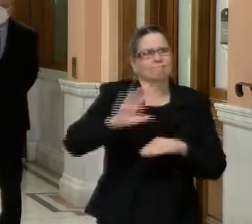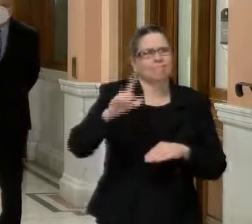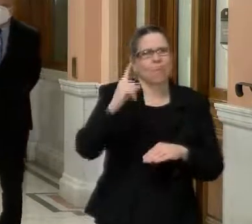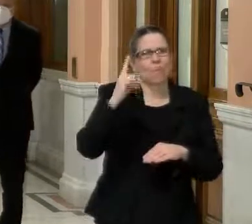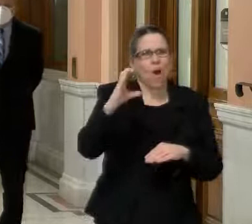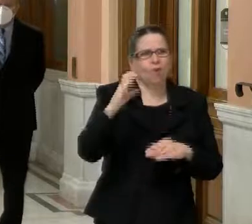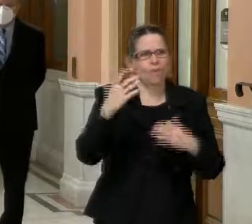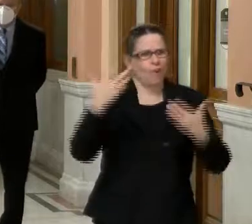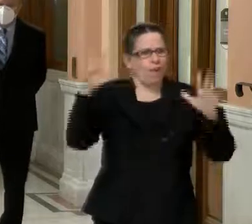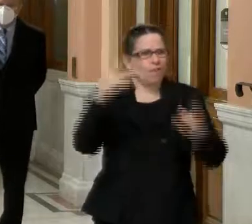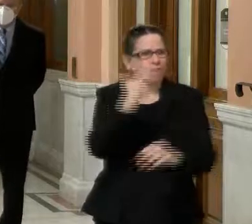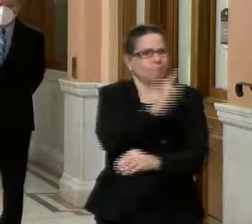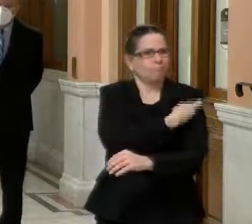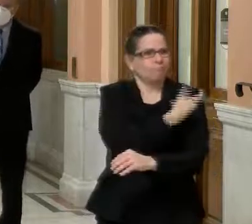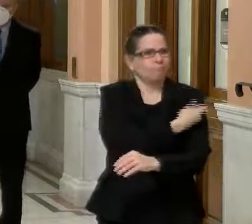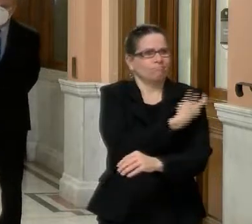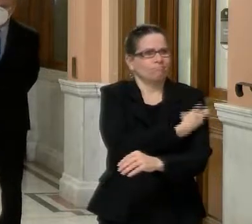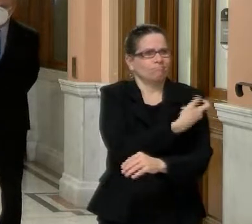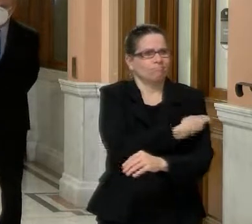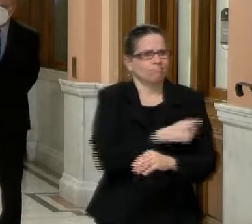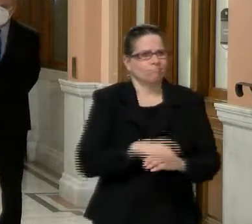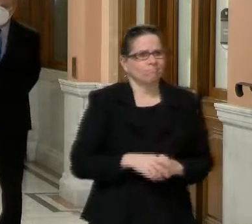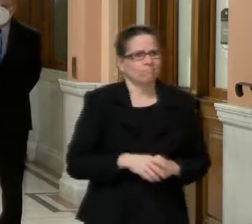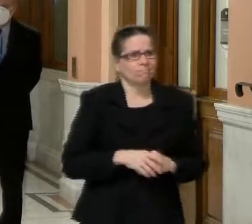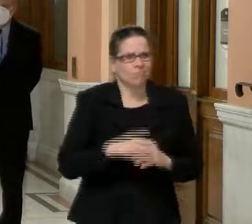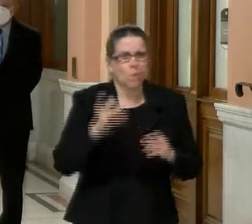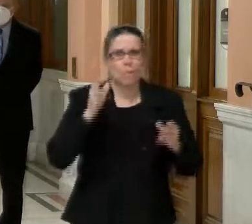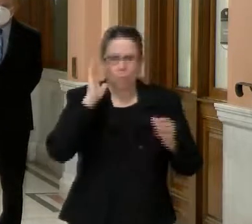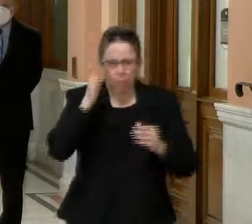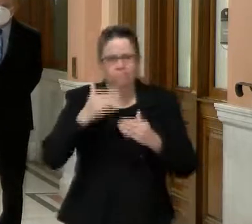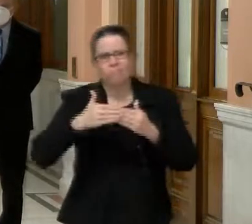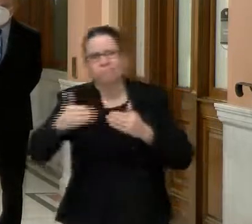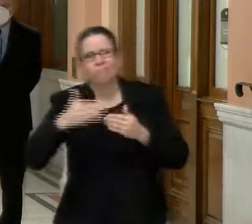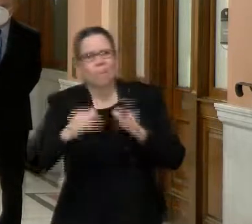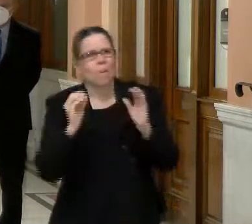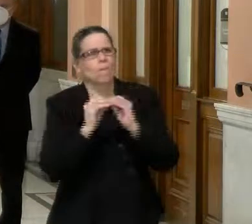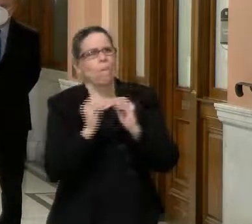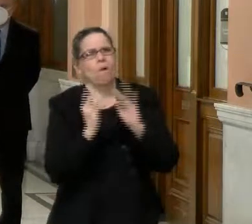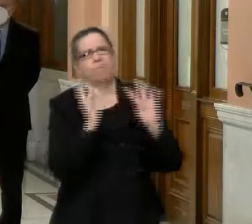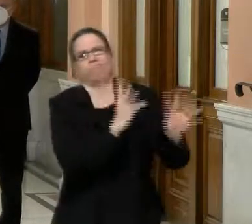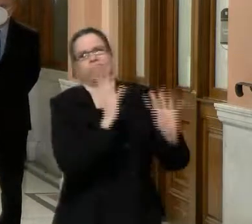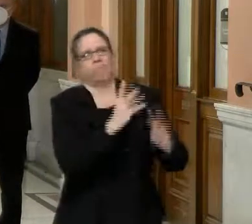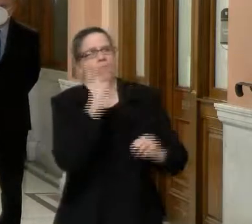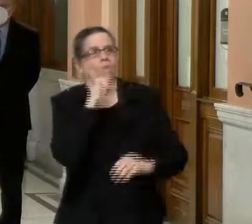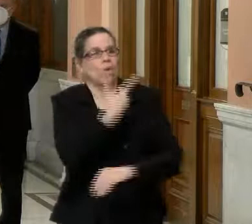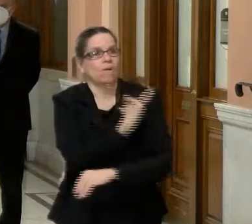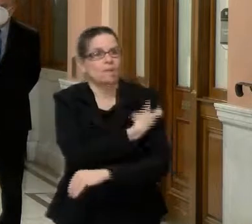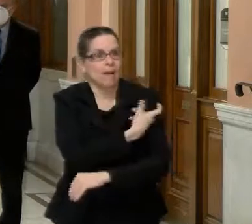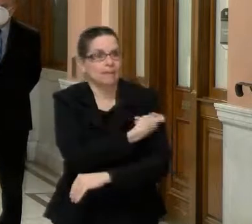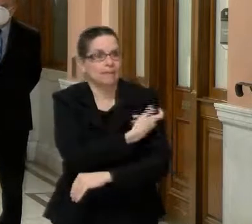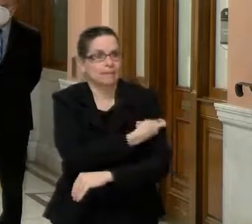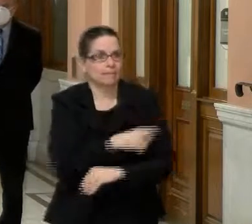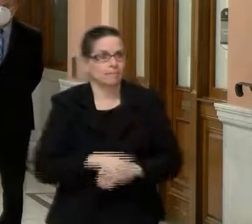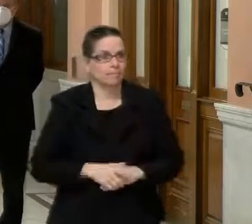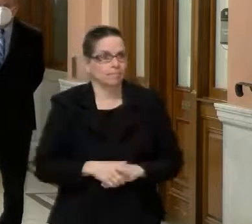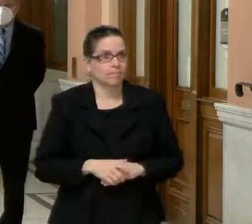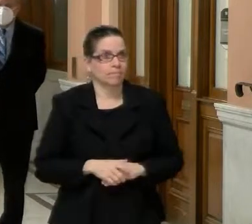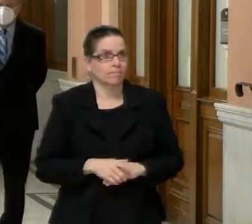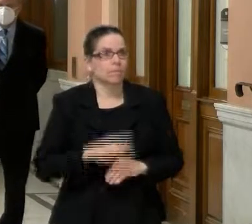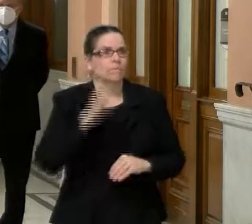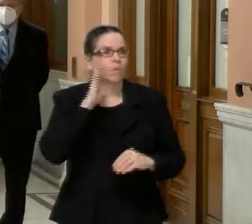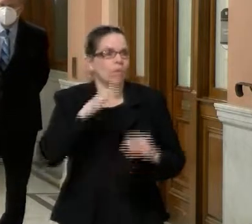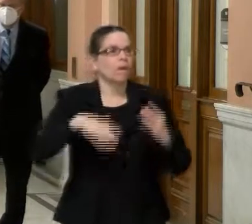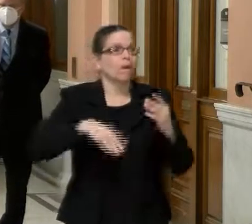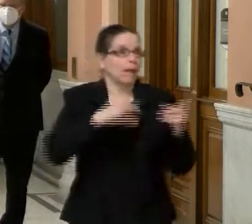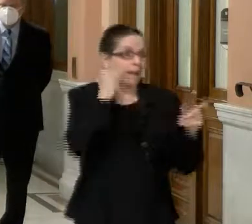first shot and we expect to see significant additional numbers next week. And we are looking at expanding the number of days next week, uh,